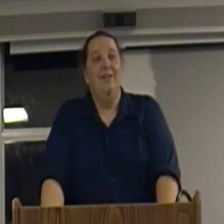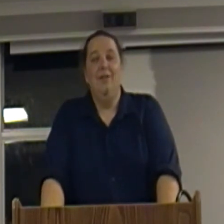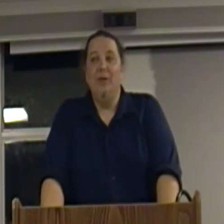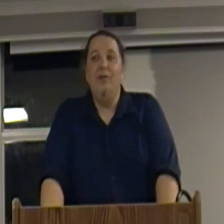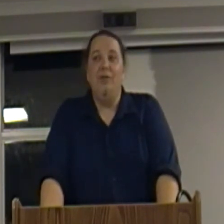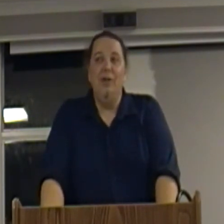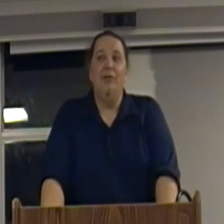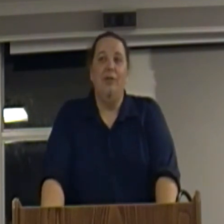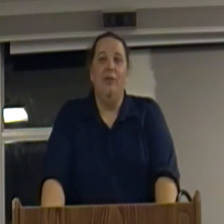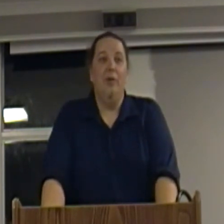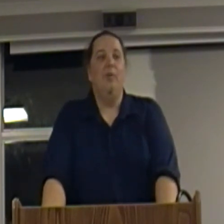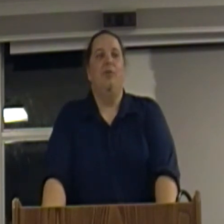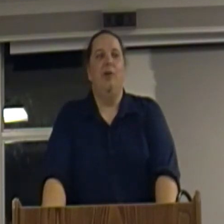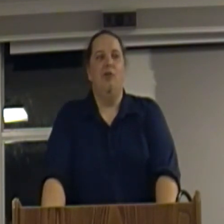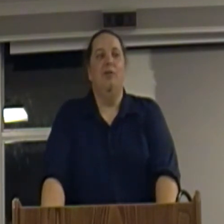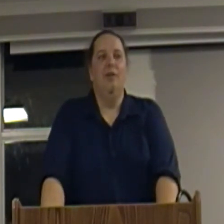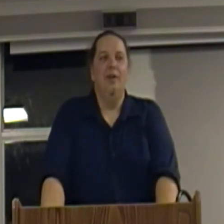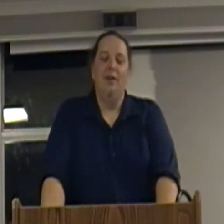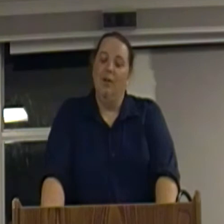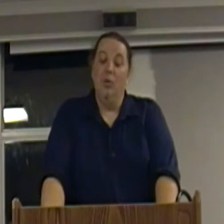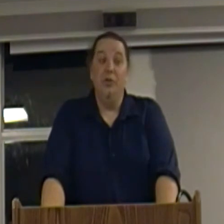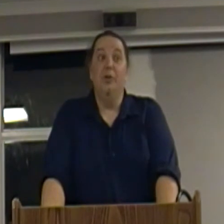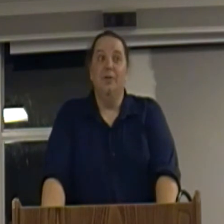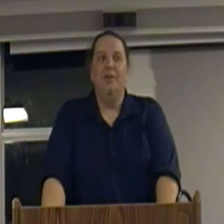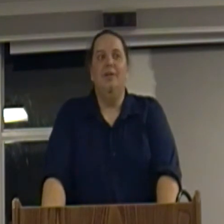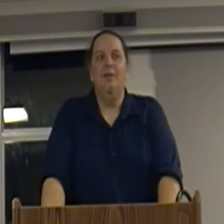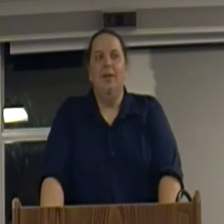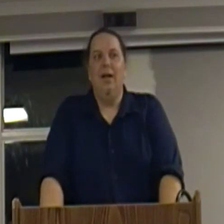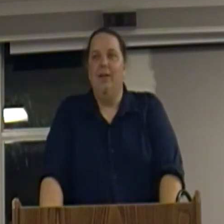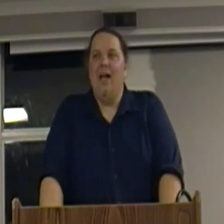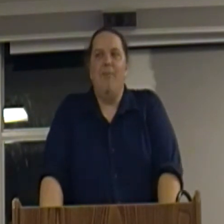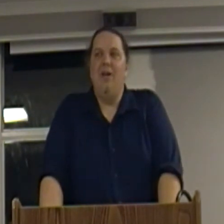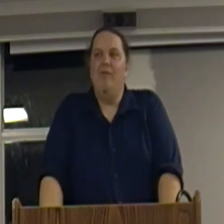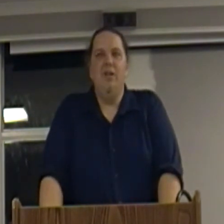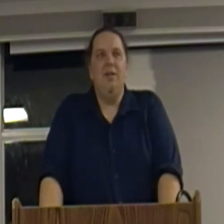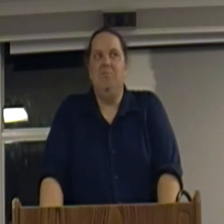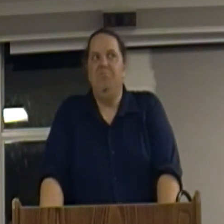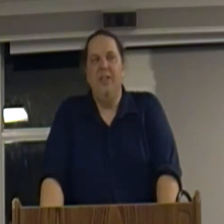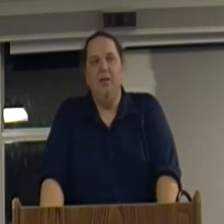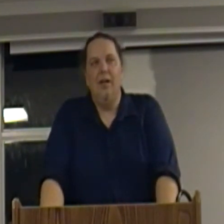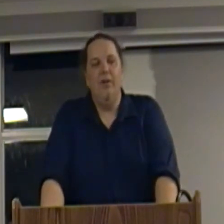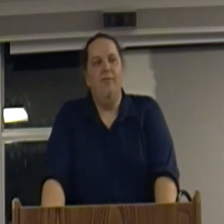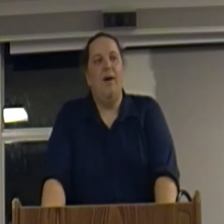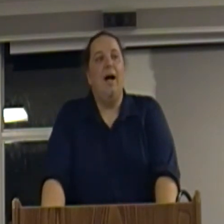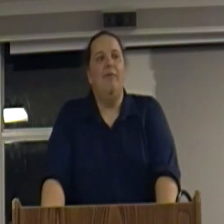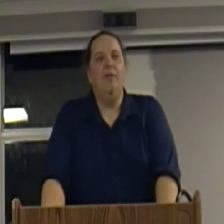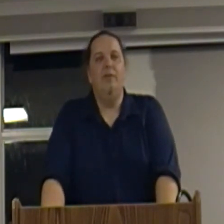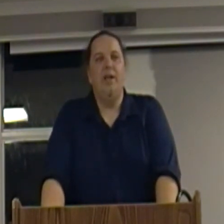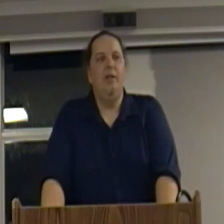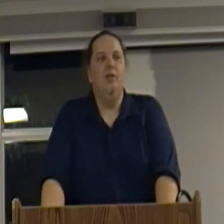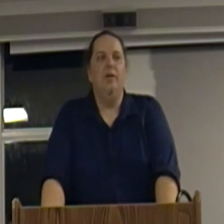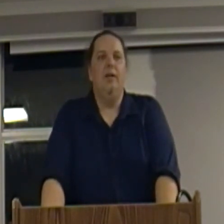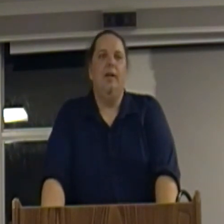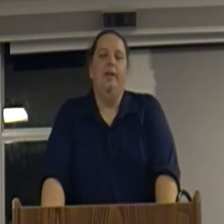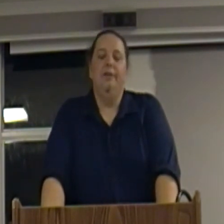it's been six years since the great recession we're due they happen every you know every five to ten years like and